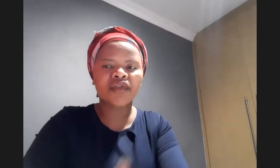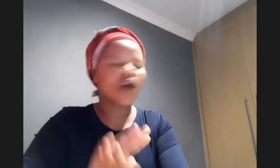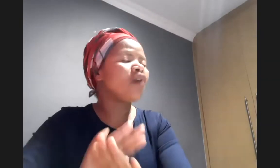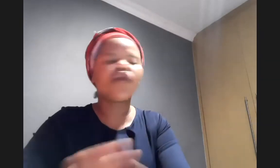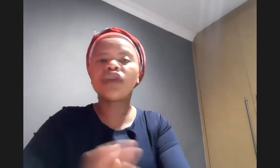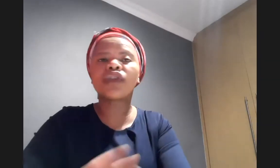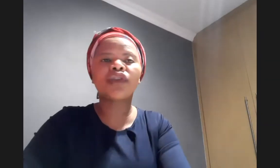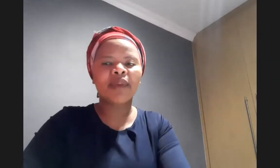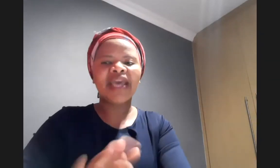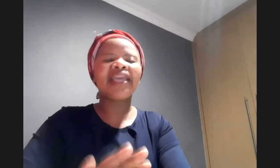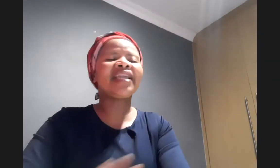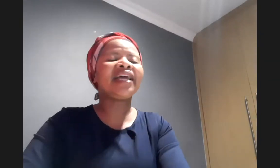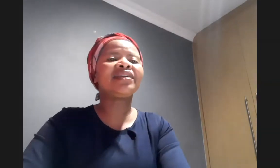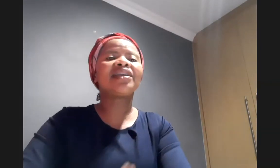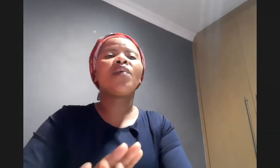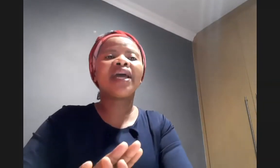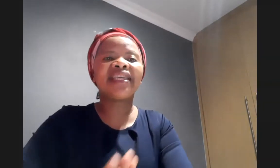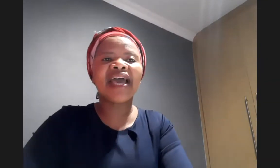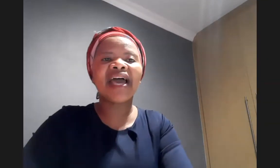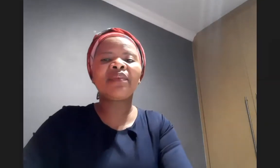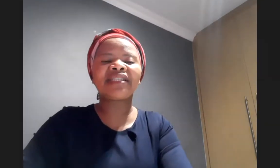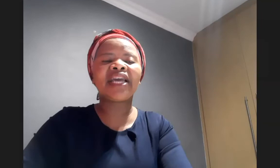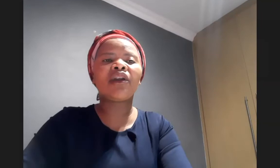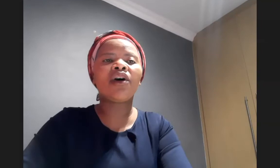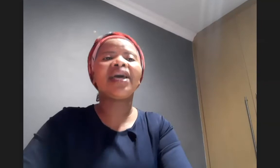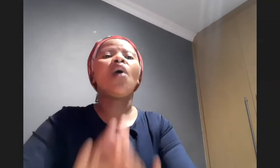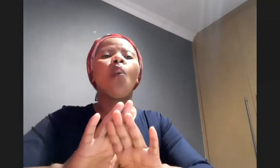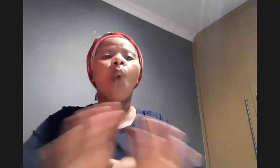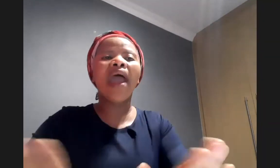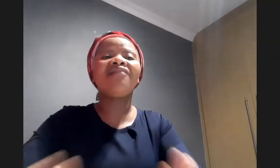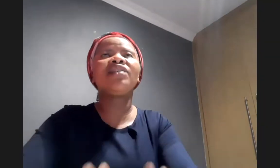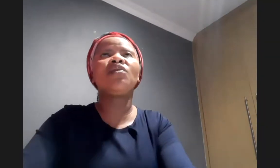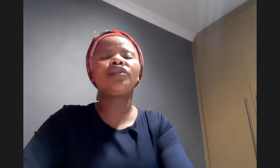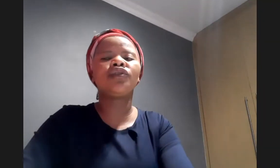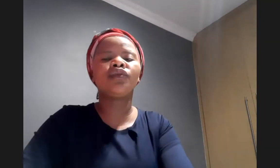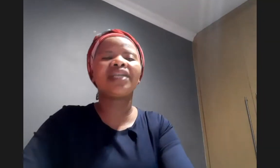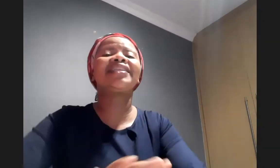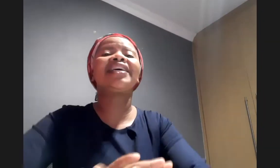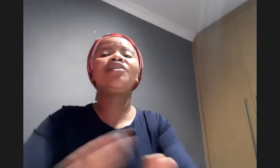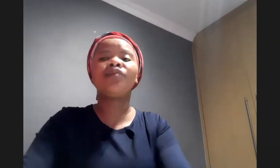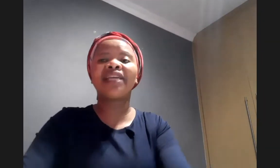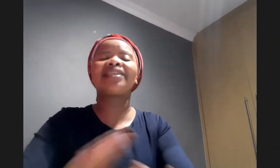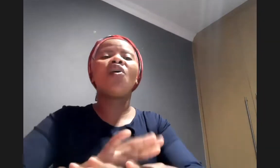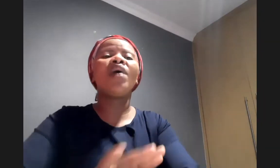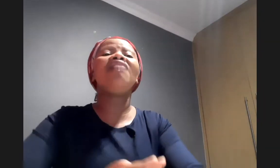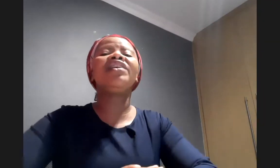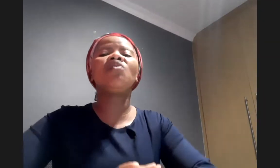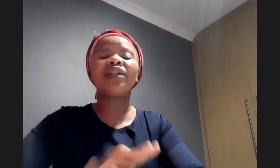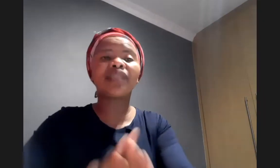full stop in other words we are here and we are saying lord wherever you want to use us use us wherever you want to